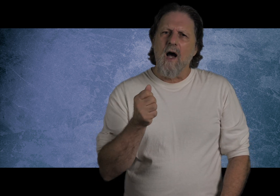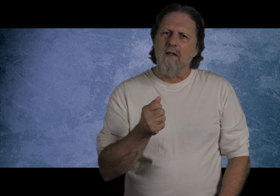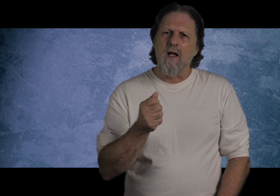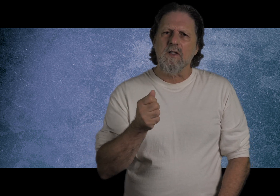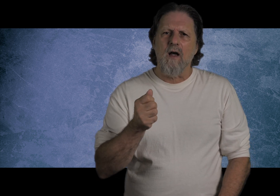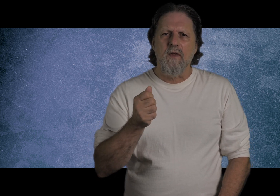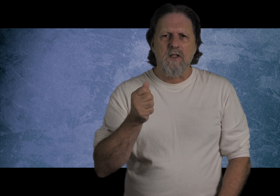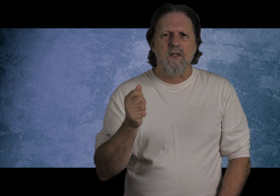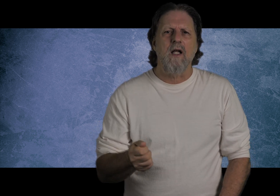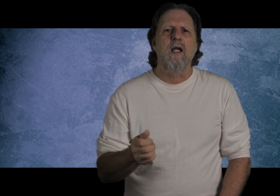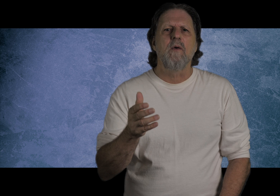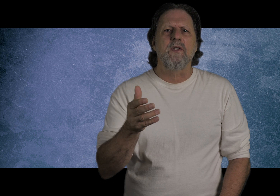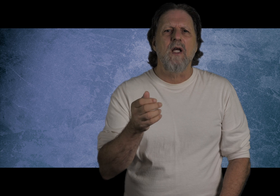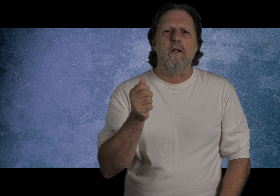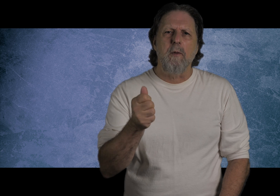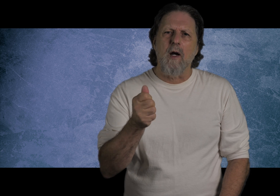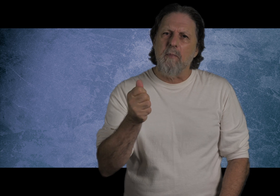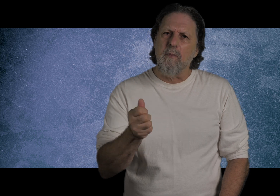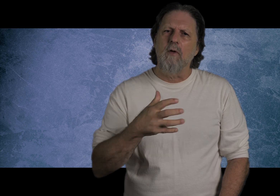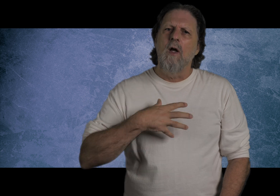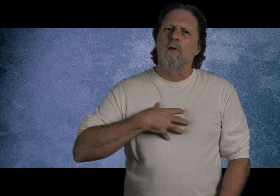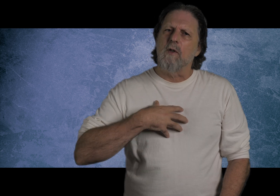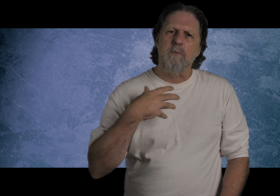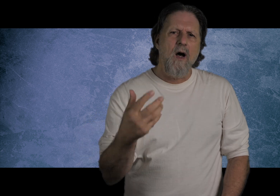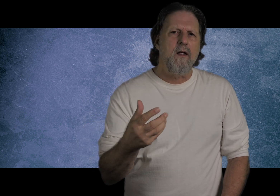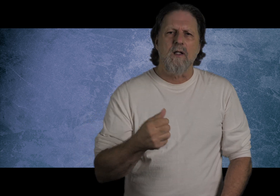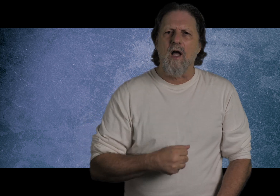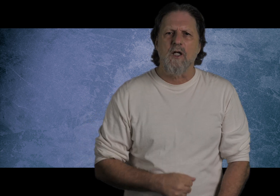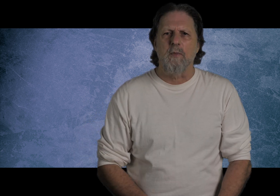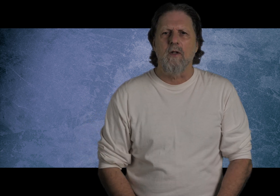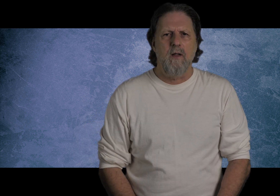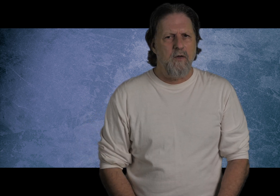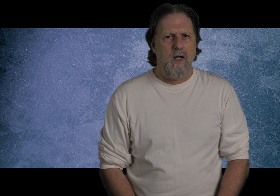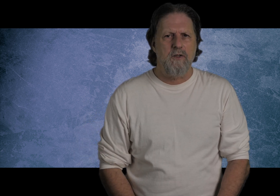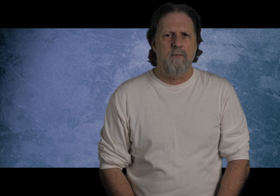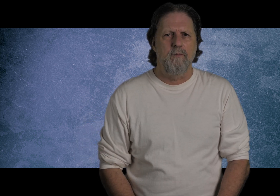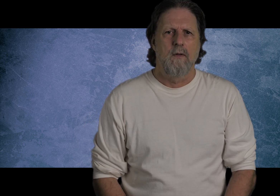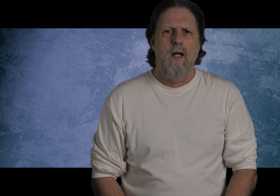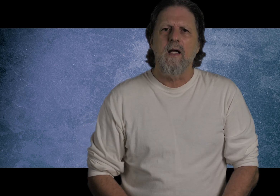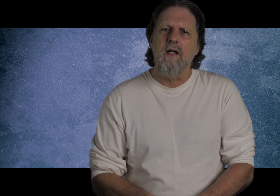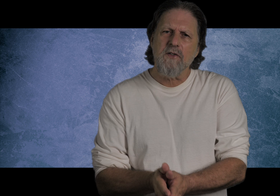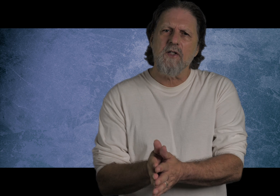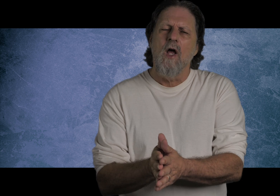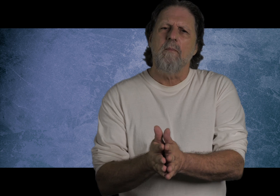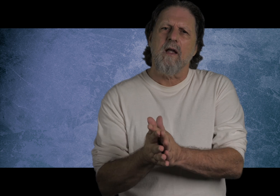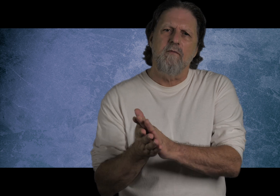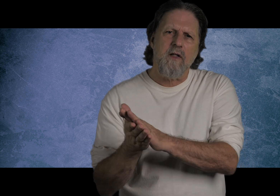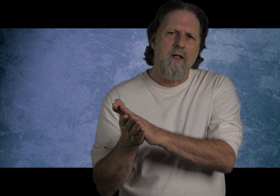context of this study, he was sent to prepare people to respond to the gospel invitation. And he does this by convicting